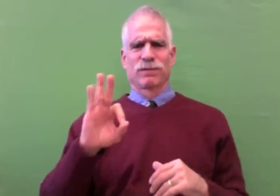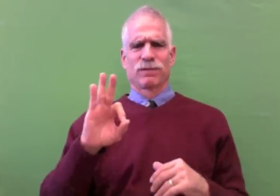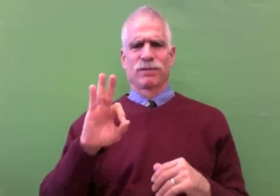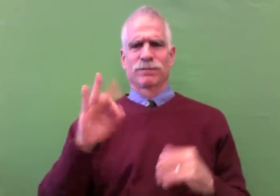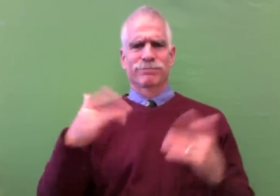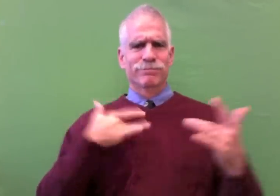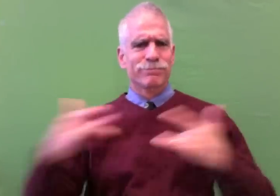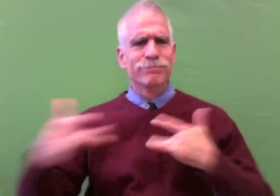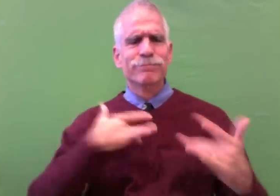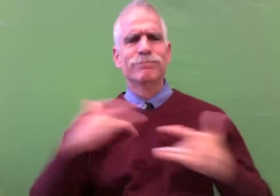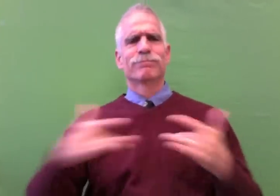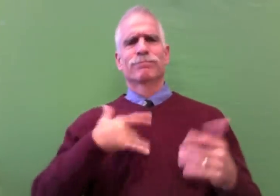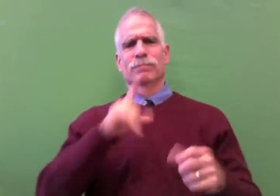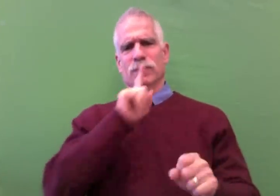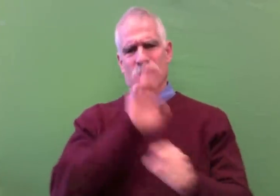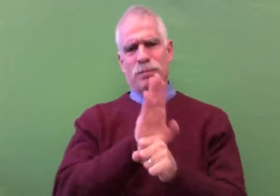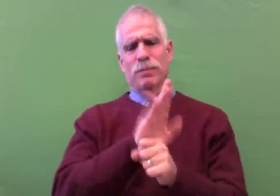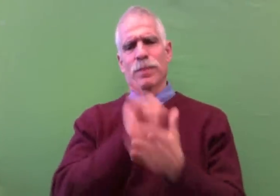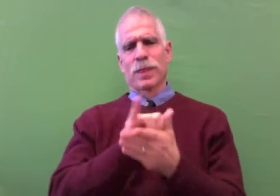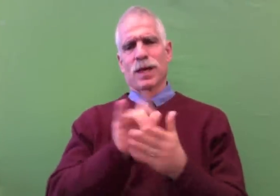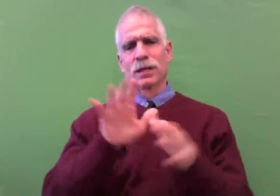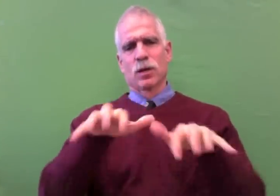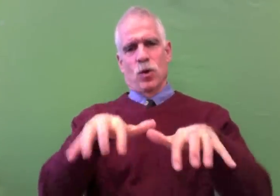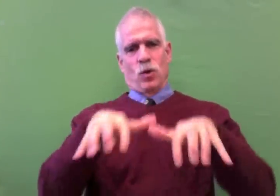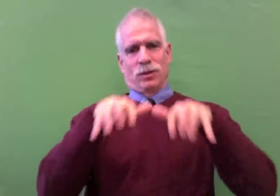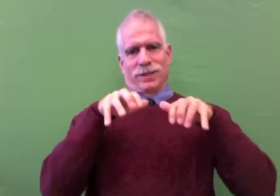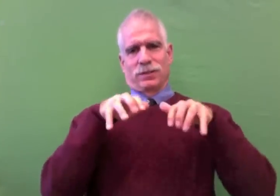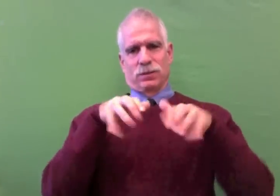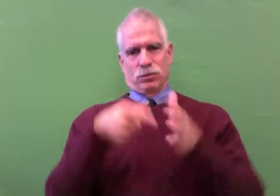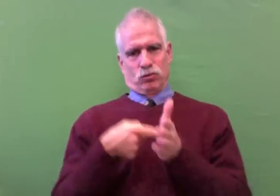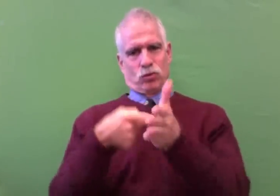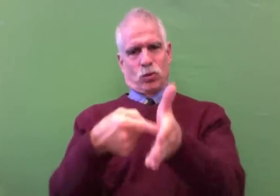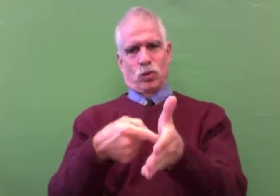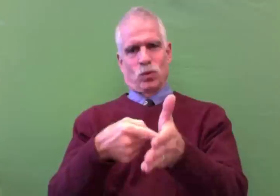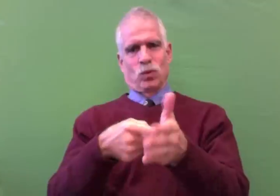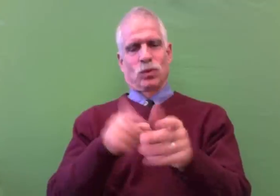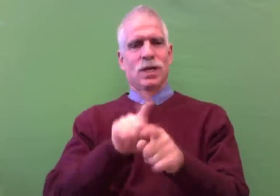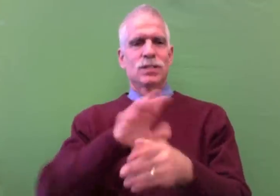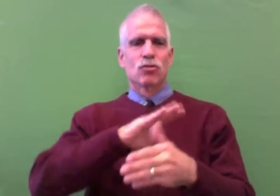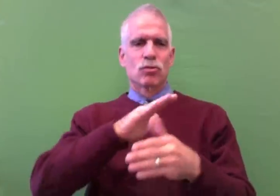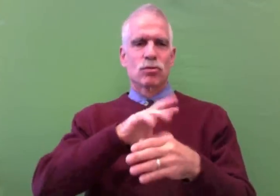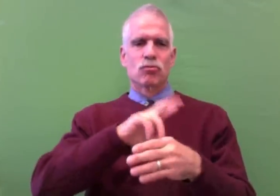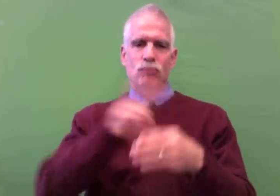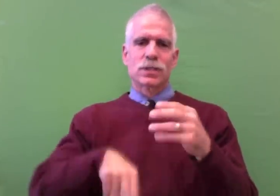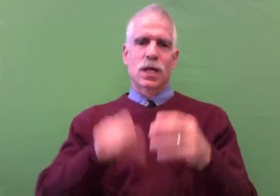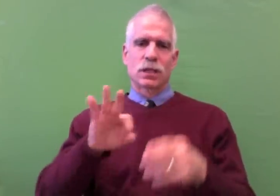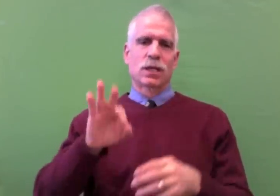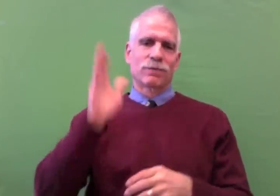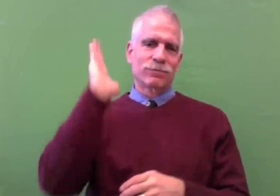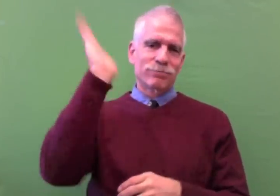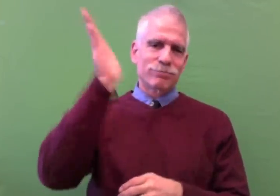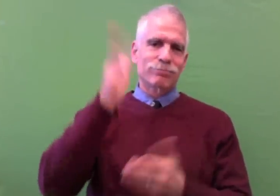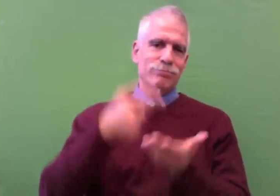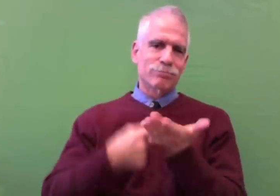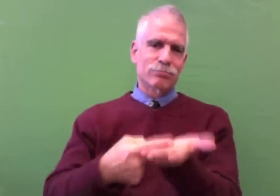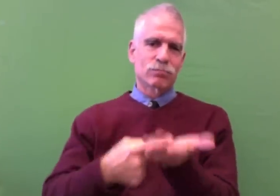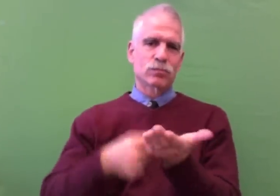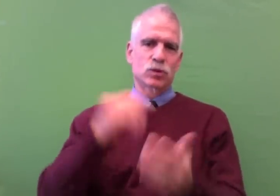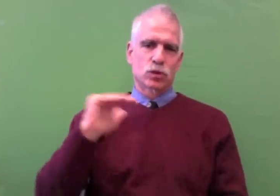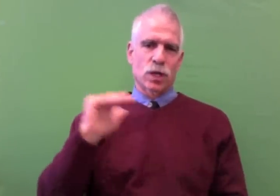I was very impressed with the level of concern and commitment that the audience demonstrated as a result of our